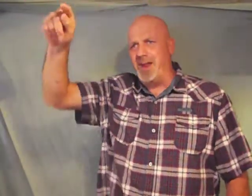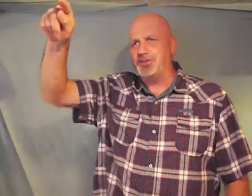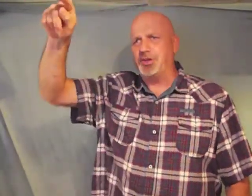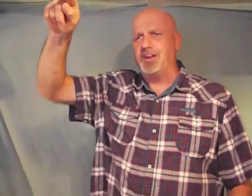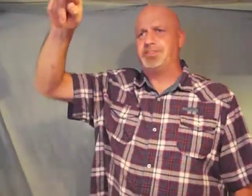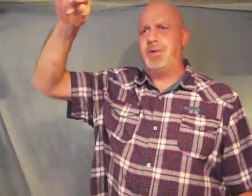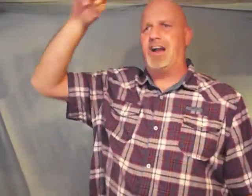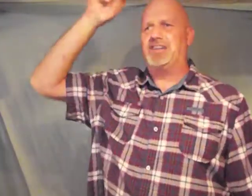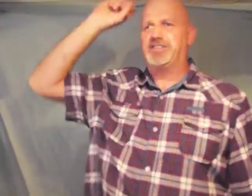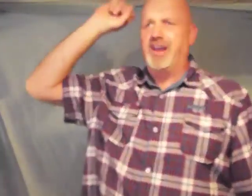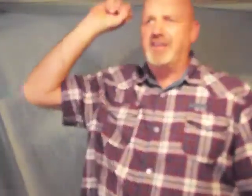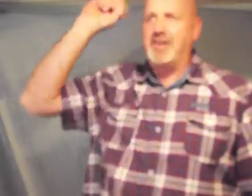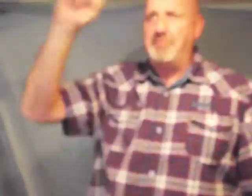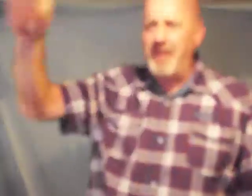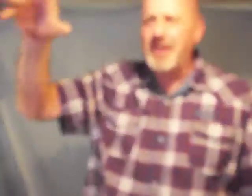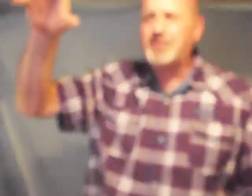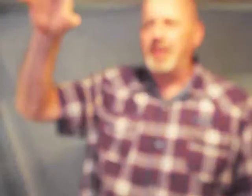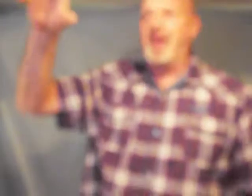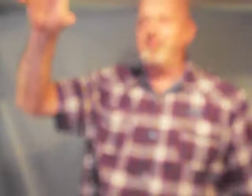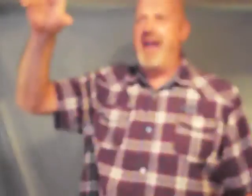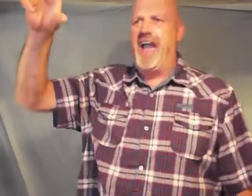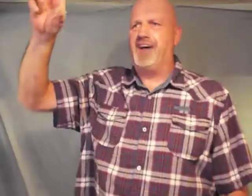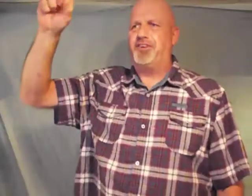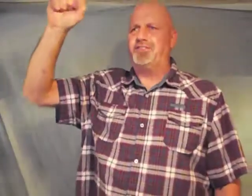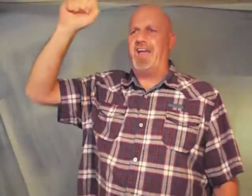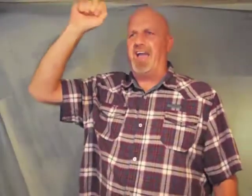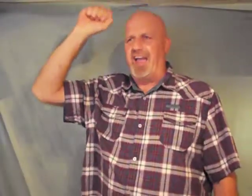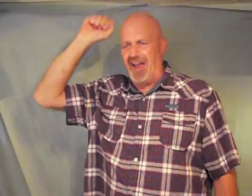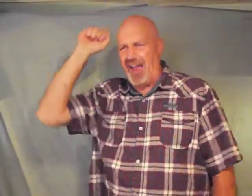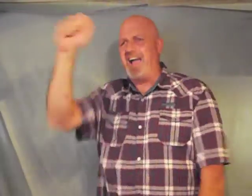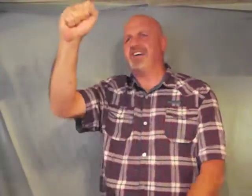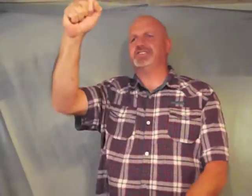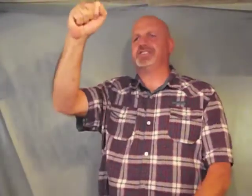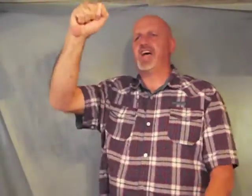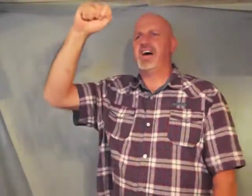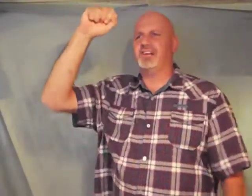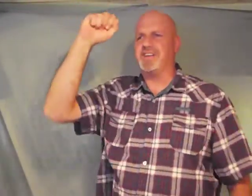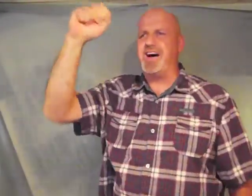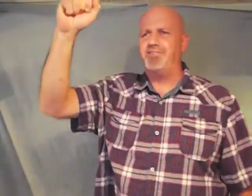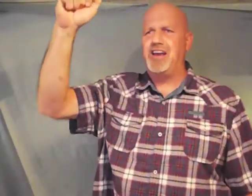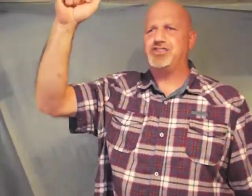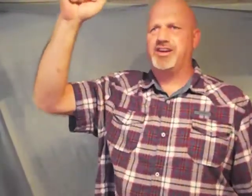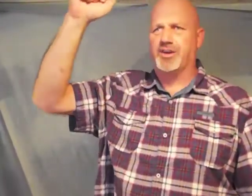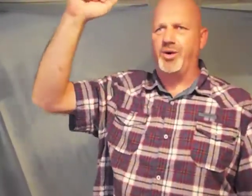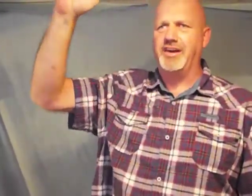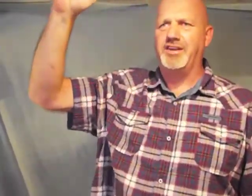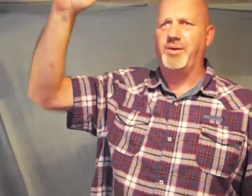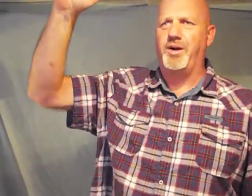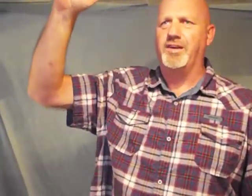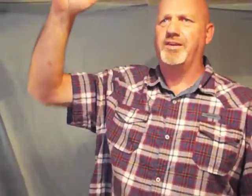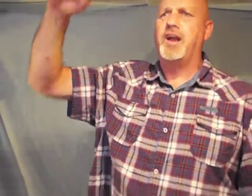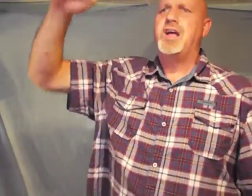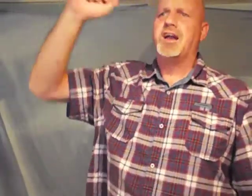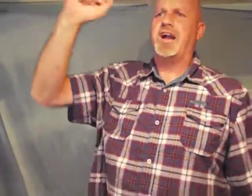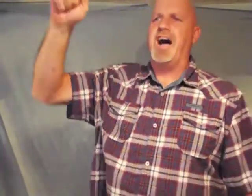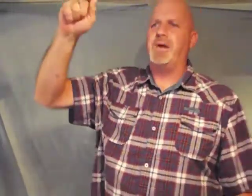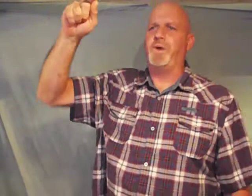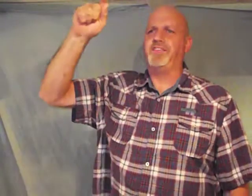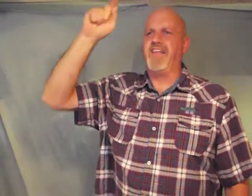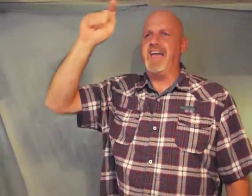ministering spirits to minister on behalf of the heirs of salvation according to the word God we thank